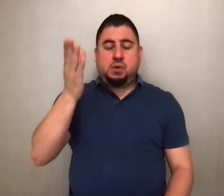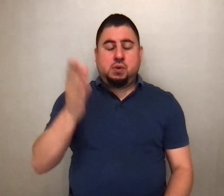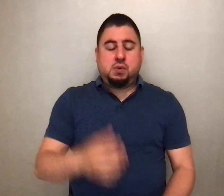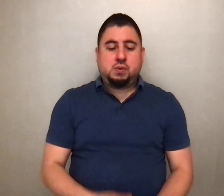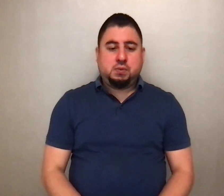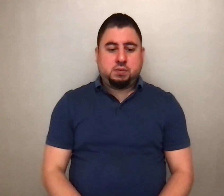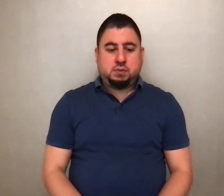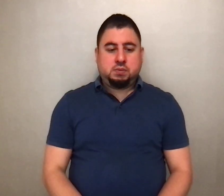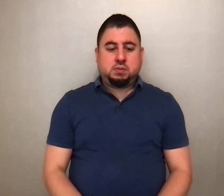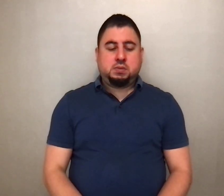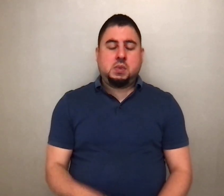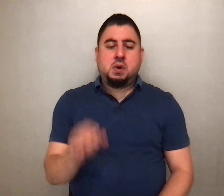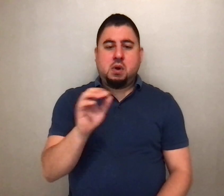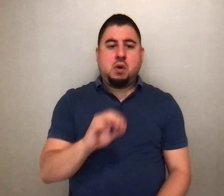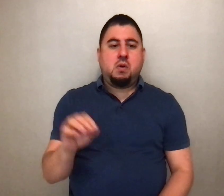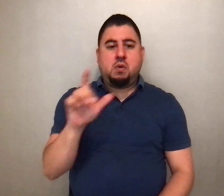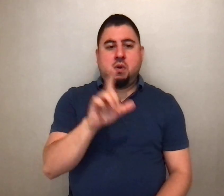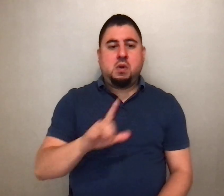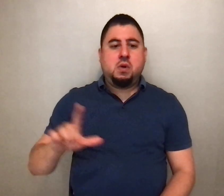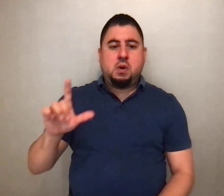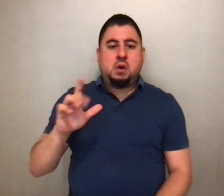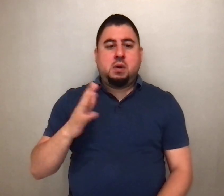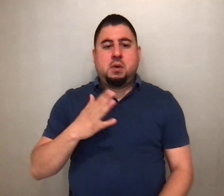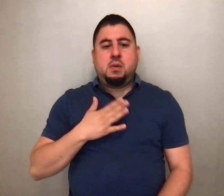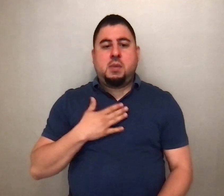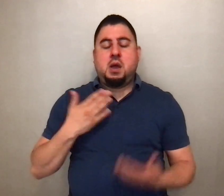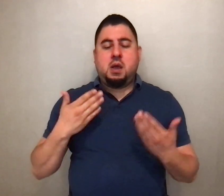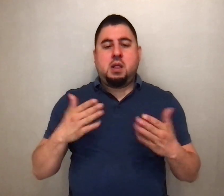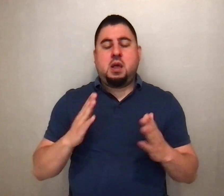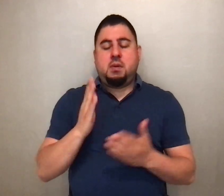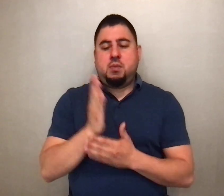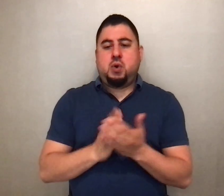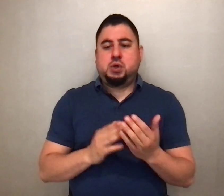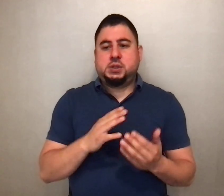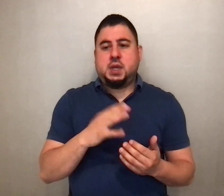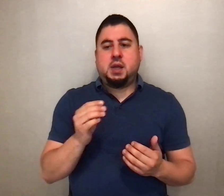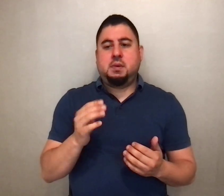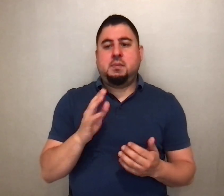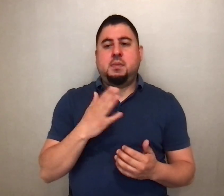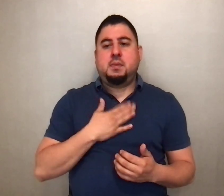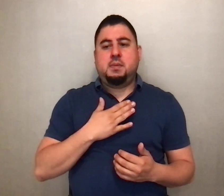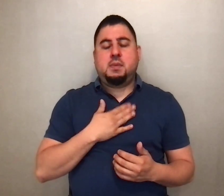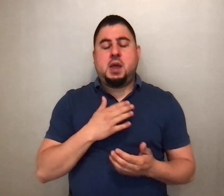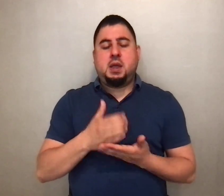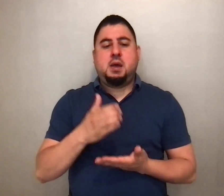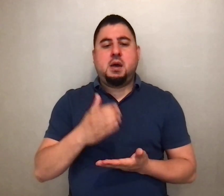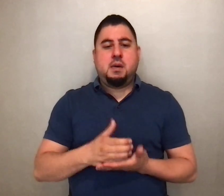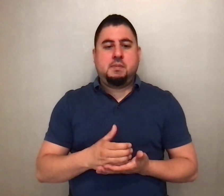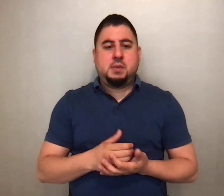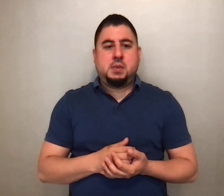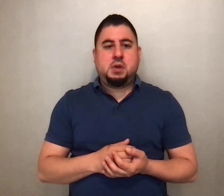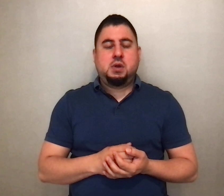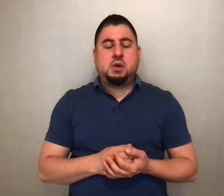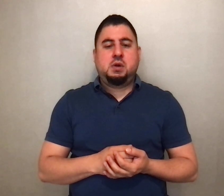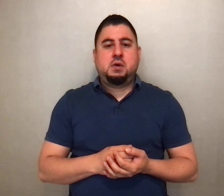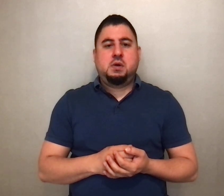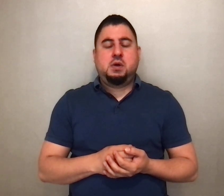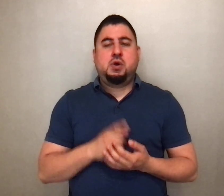O Lord, my allotted portion and my cup, you it is who hold